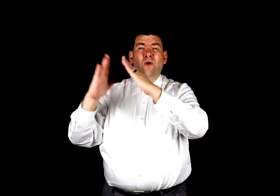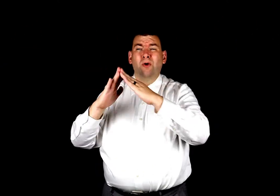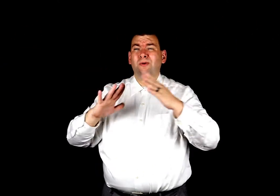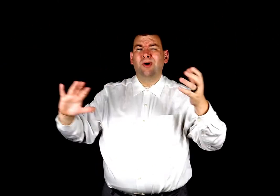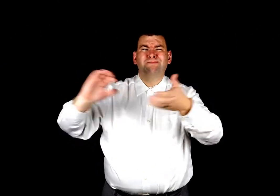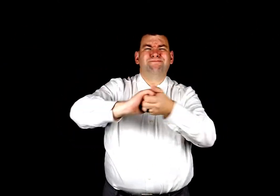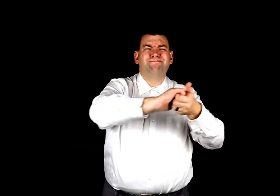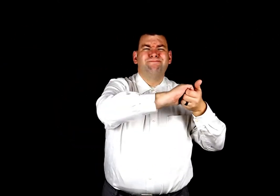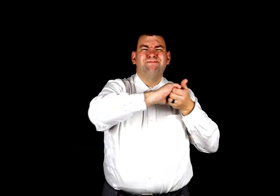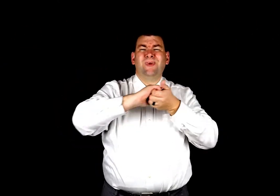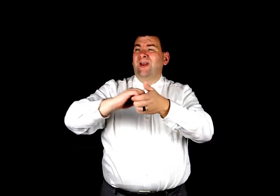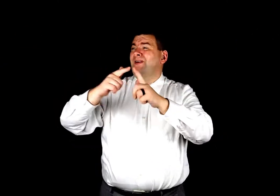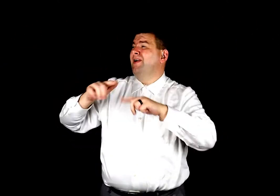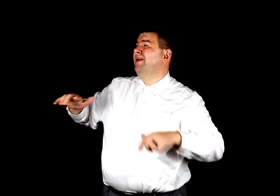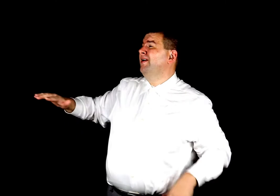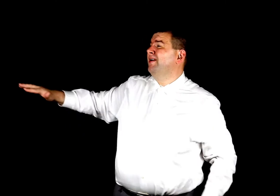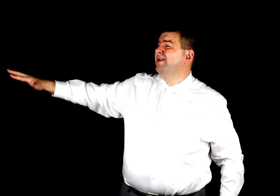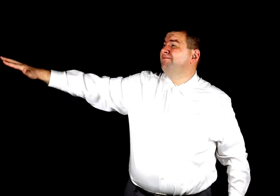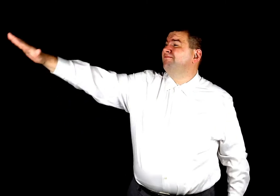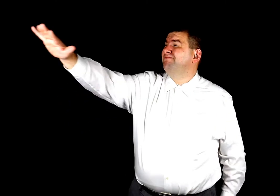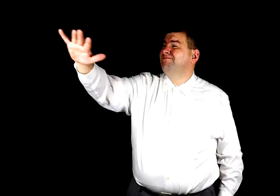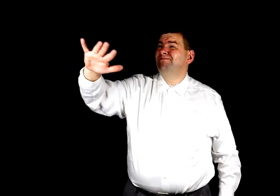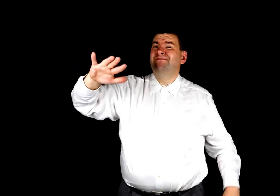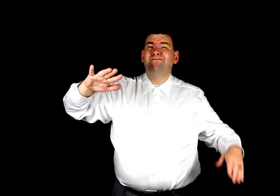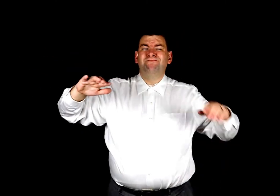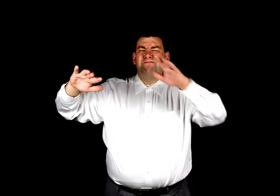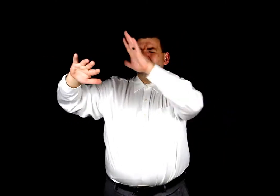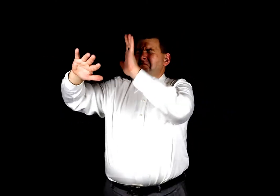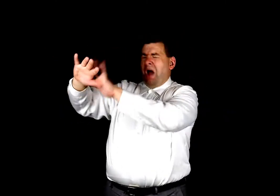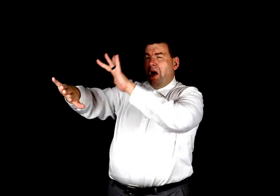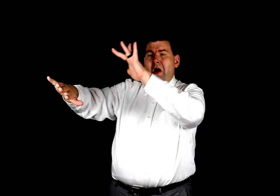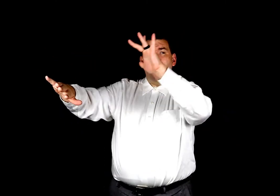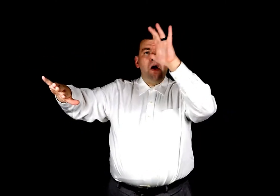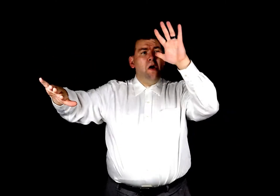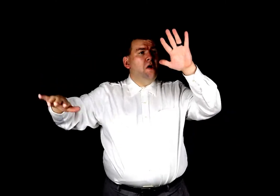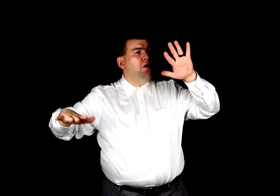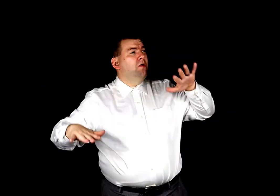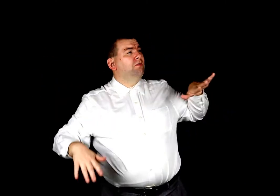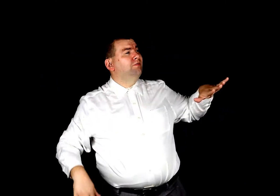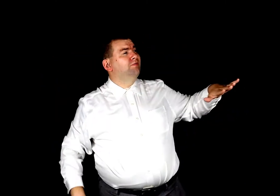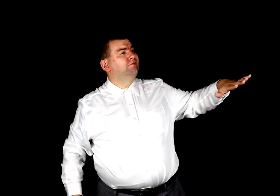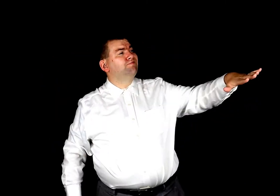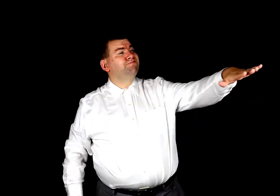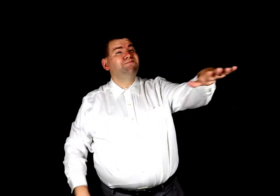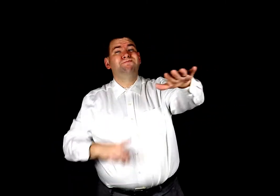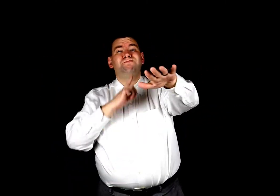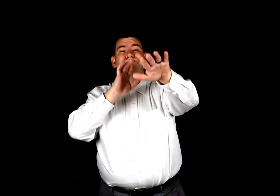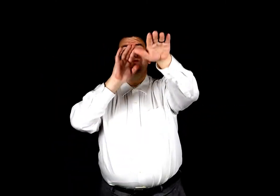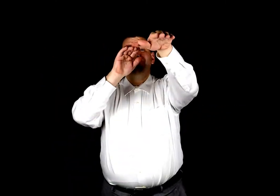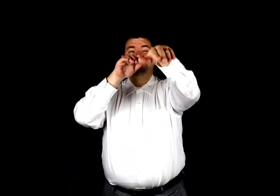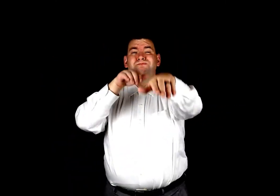brotherhood from sea to shining sea.